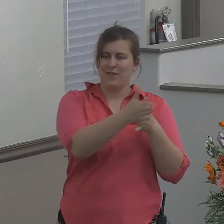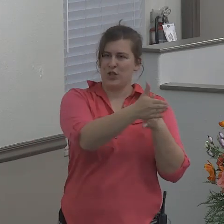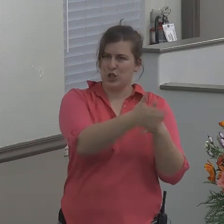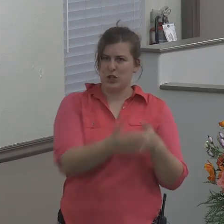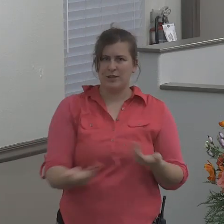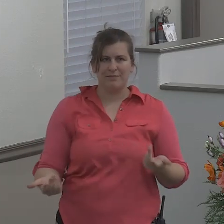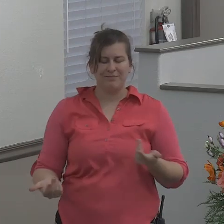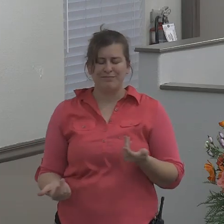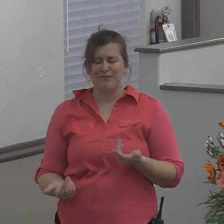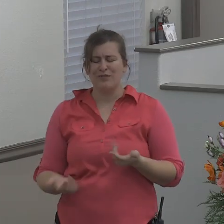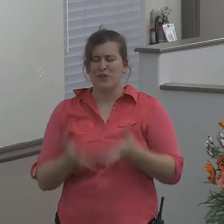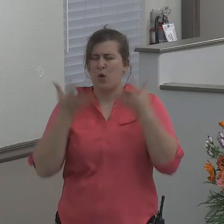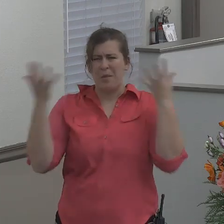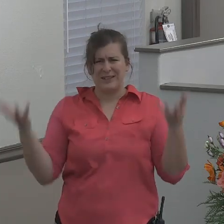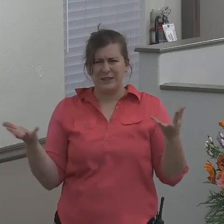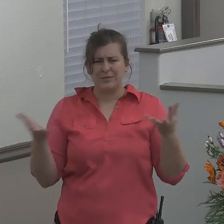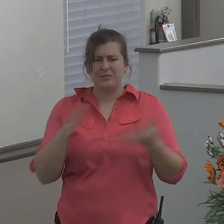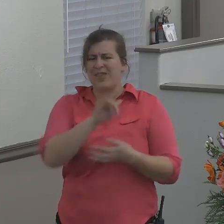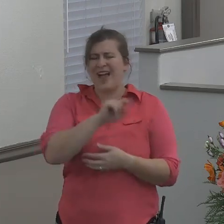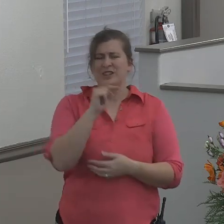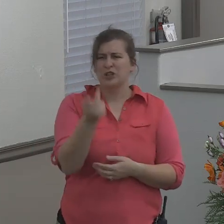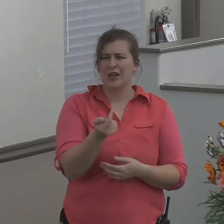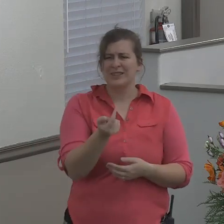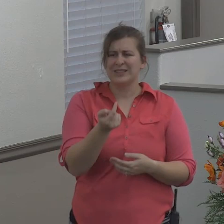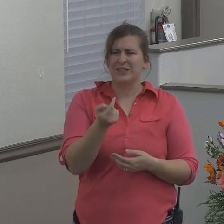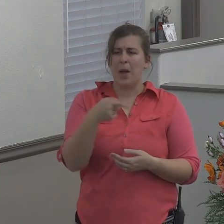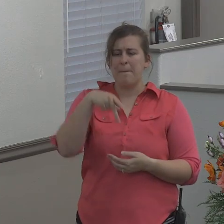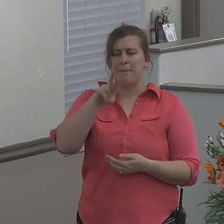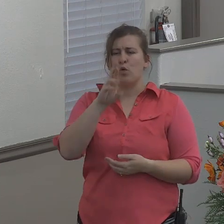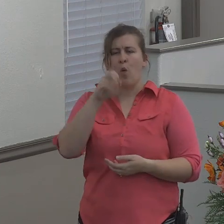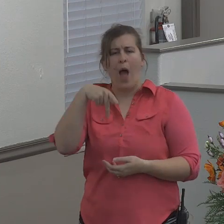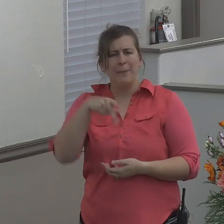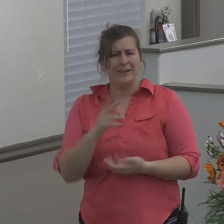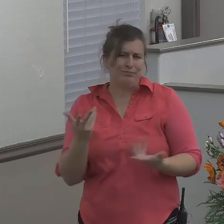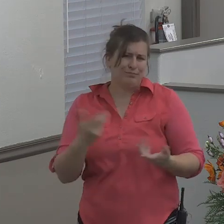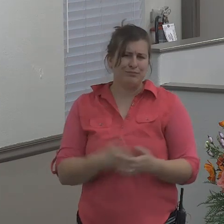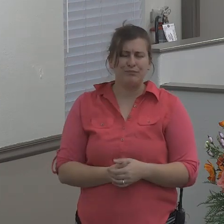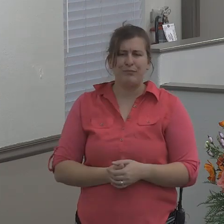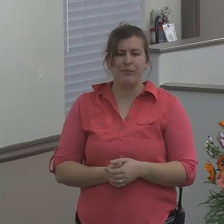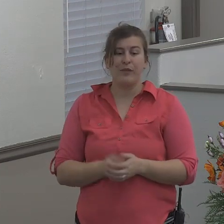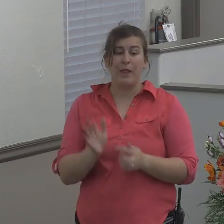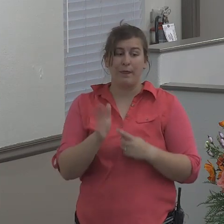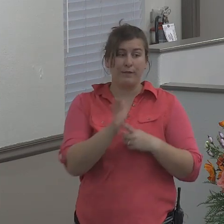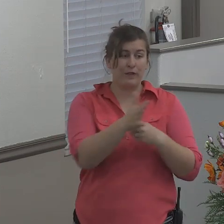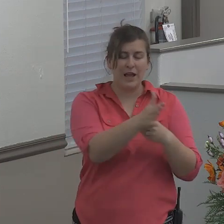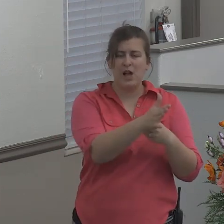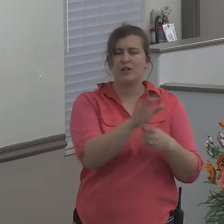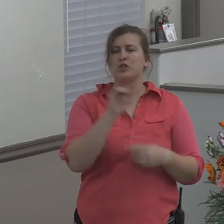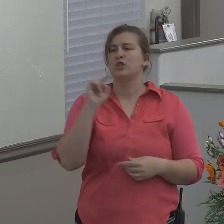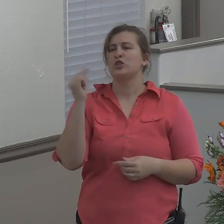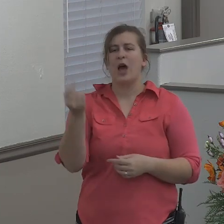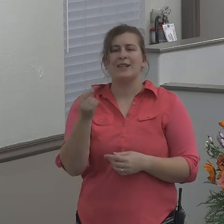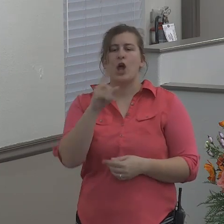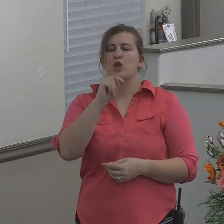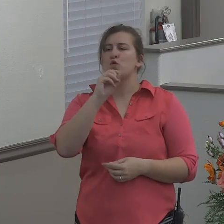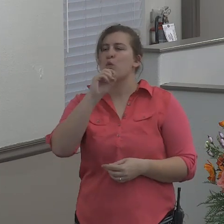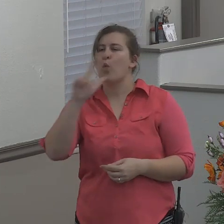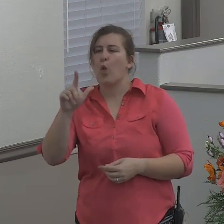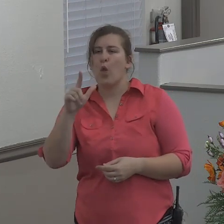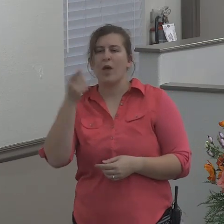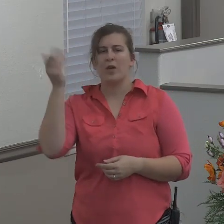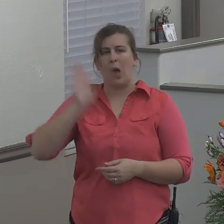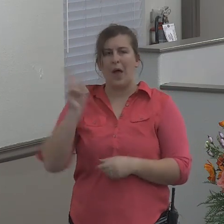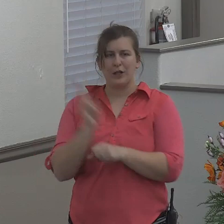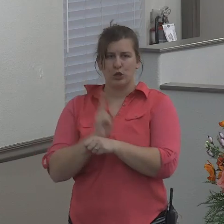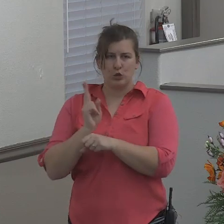The fish is just a prop in this account in the Bible. The fish is just a tool God used.